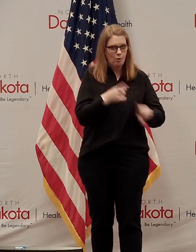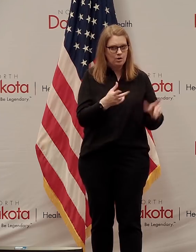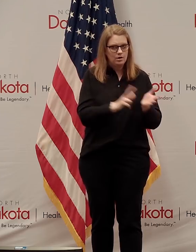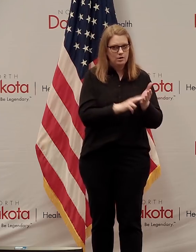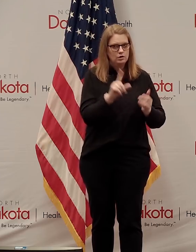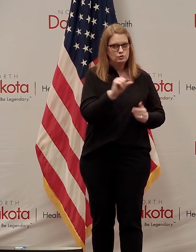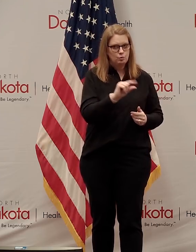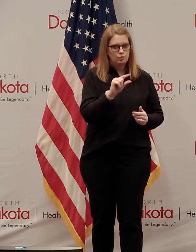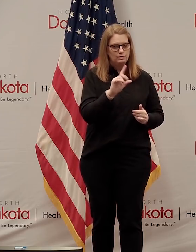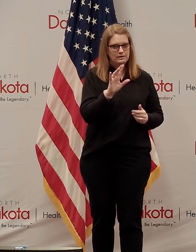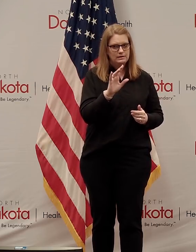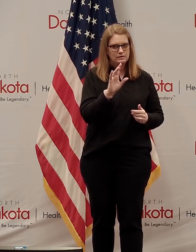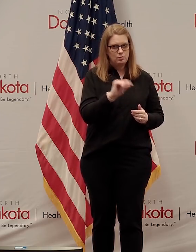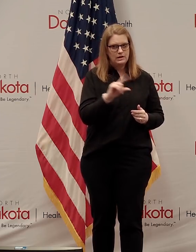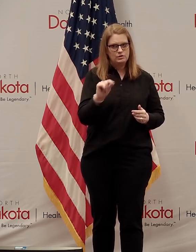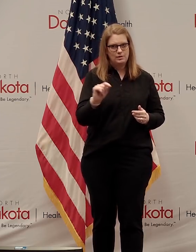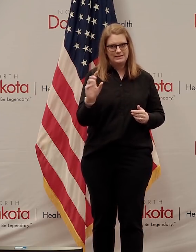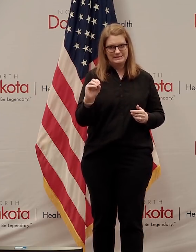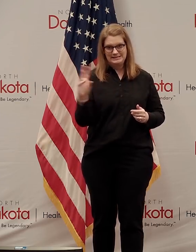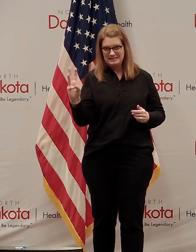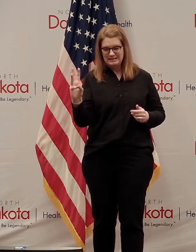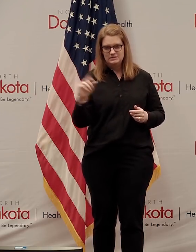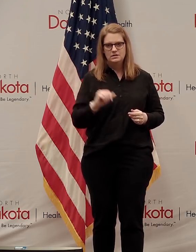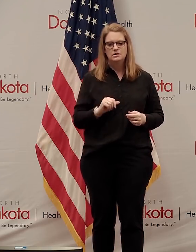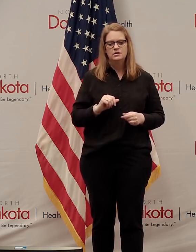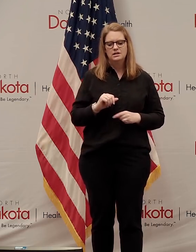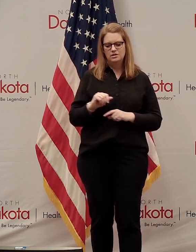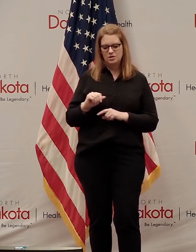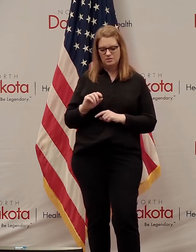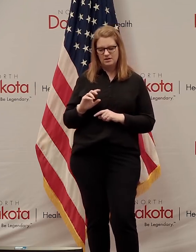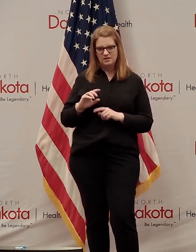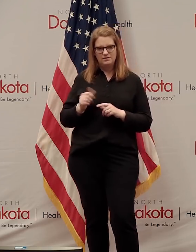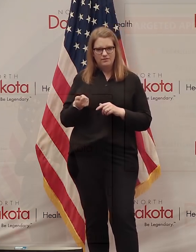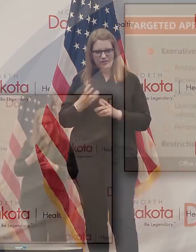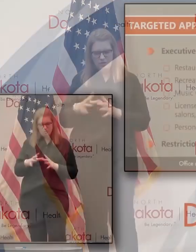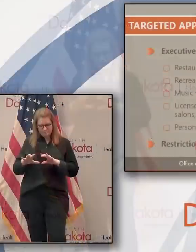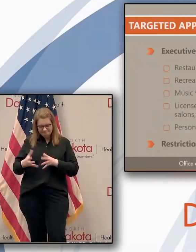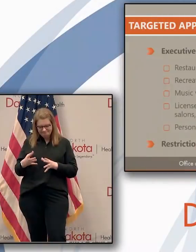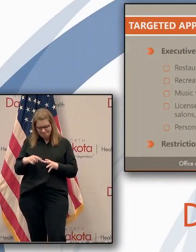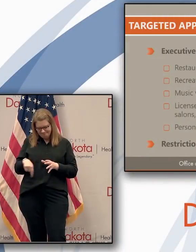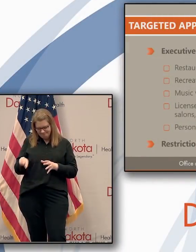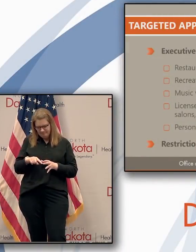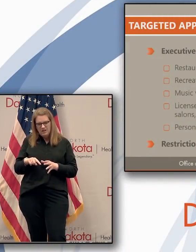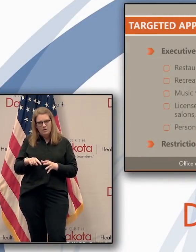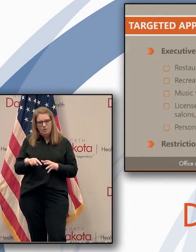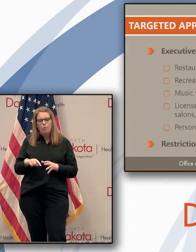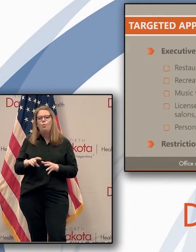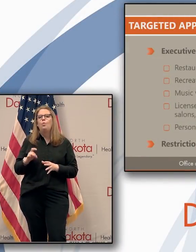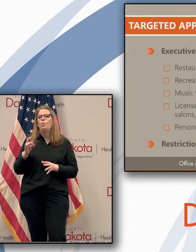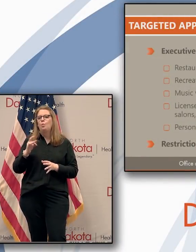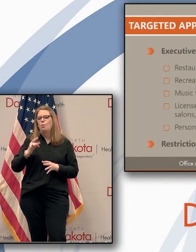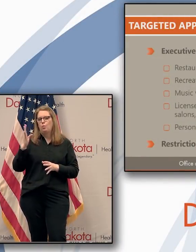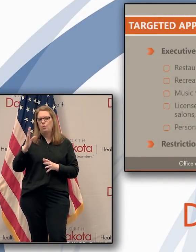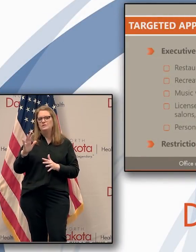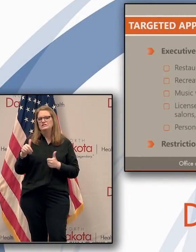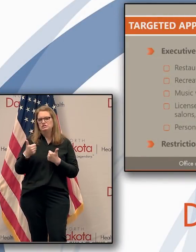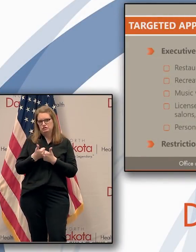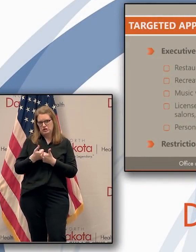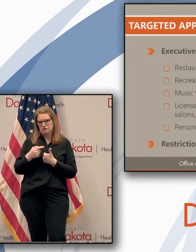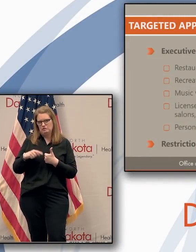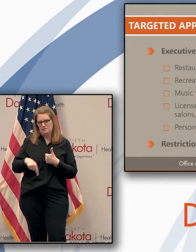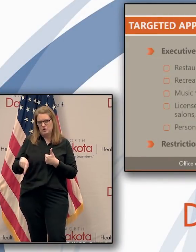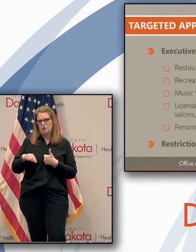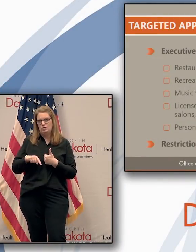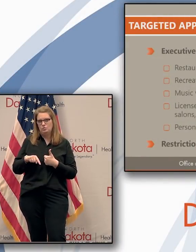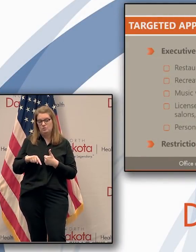Those that were the 7% that were in terms of jobs in North Dakota, we know it's been an especially challenging time for you